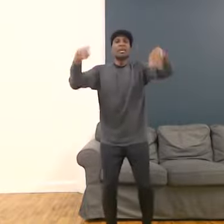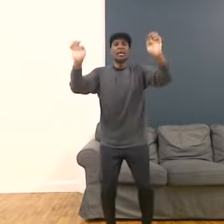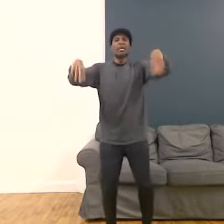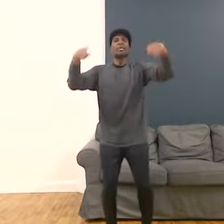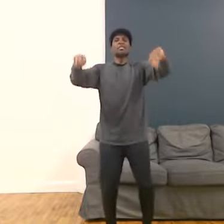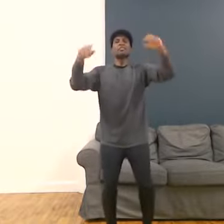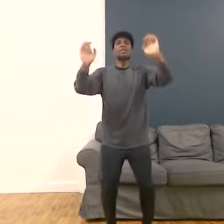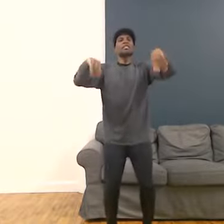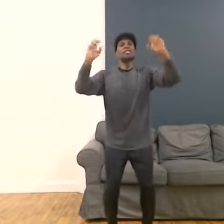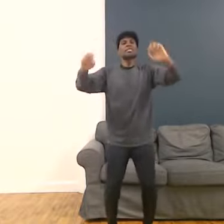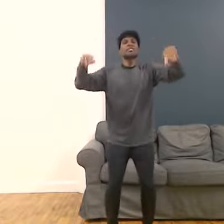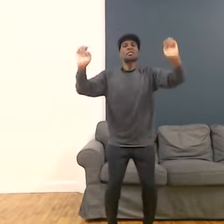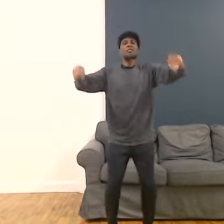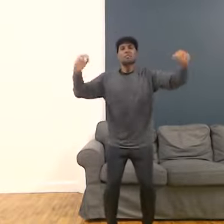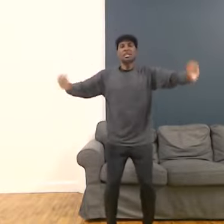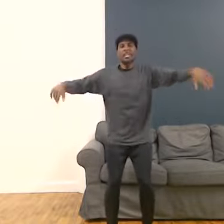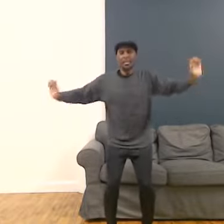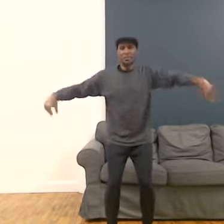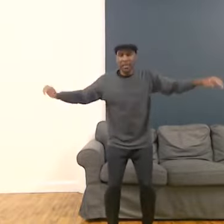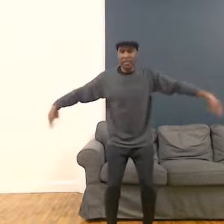the hands up body,